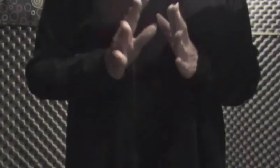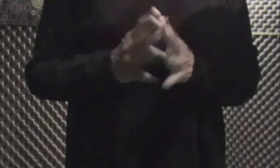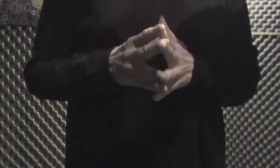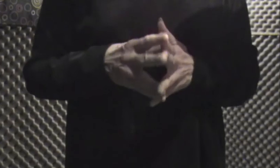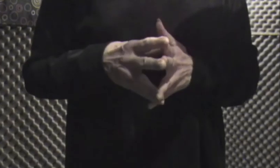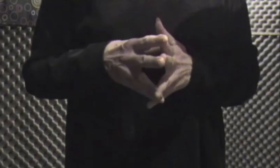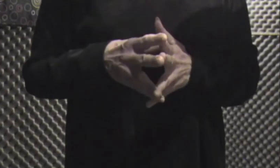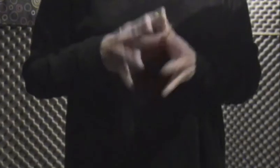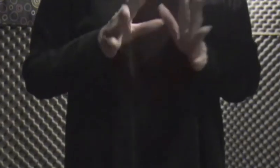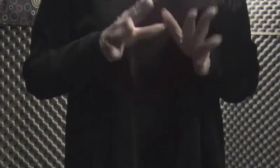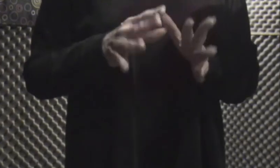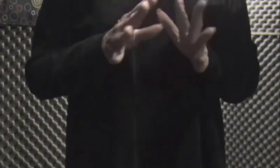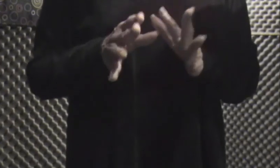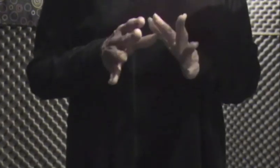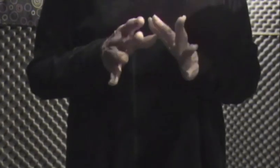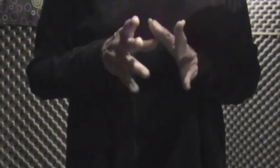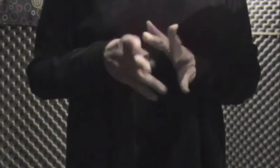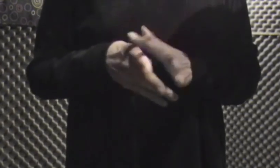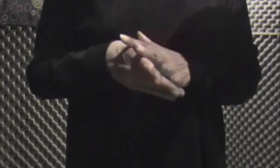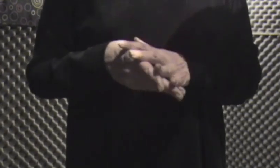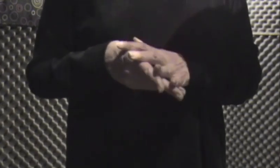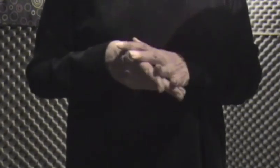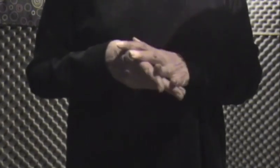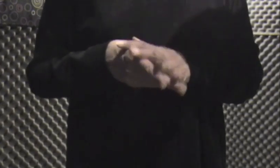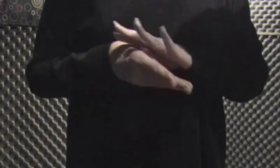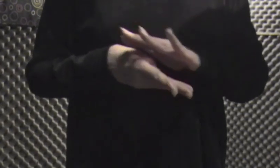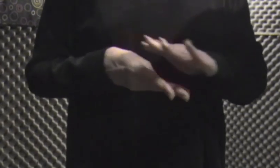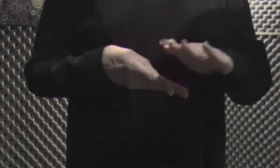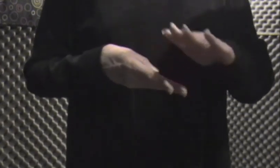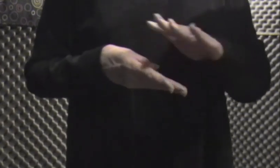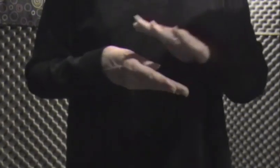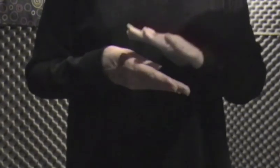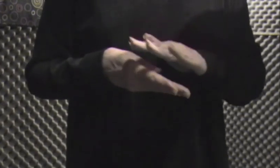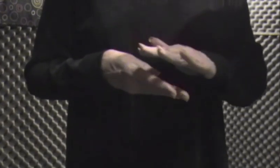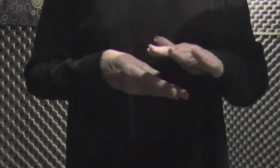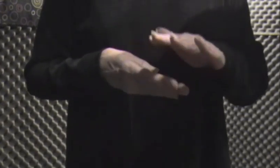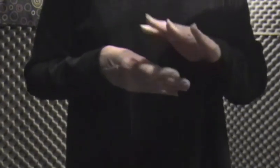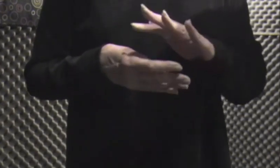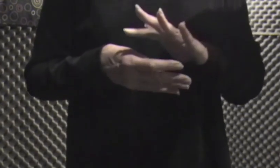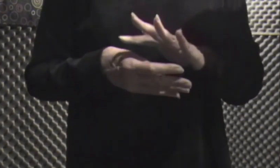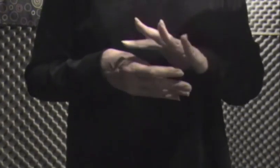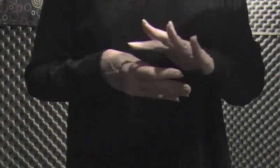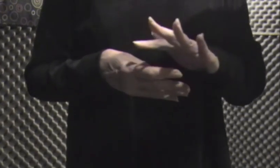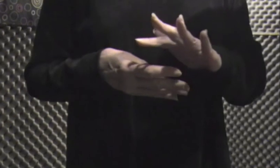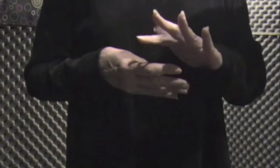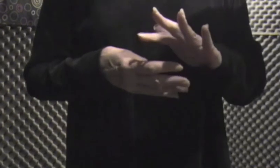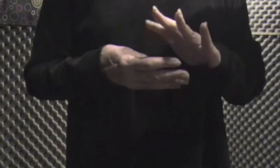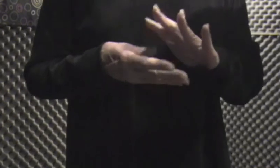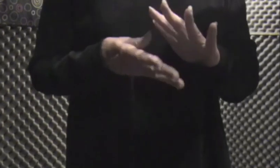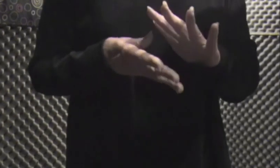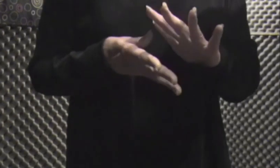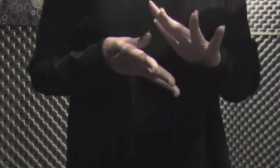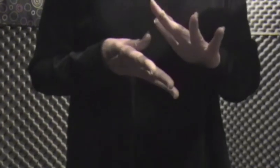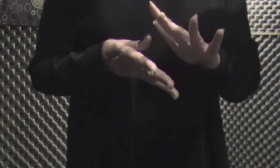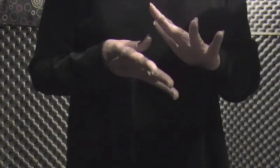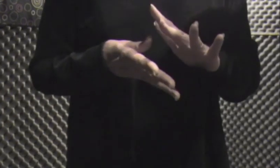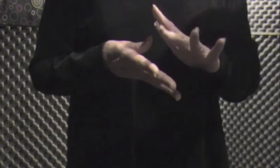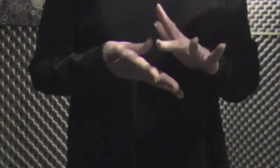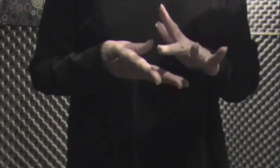on a line Grime-covered frilly blouses Layers of old lady smells A tentative frame Sewn together